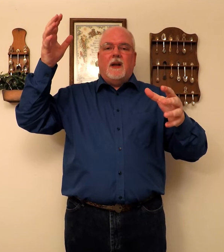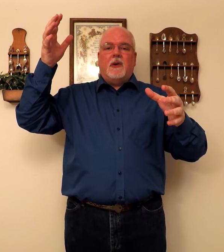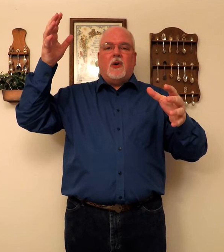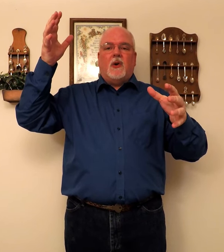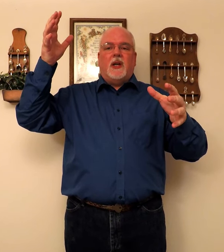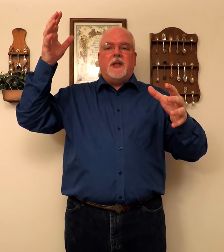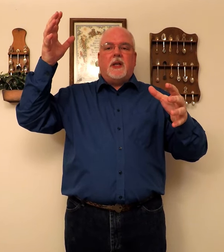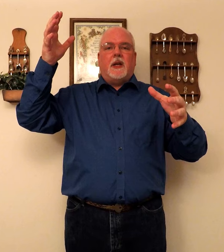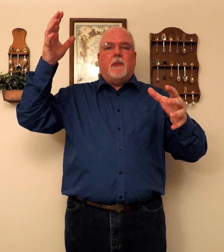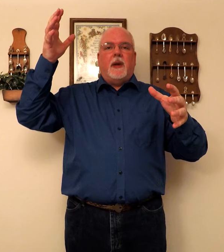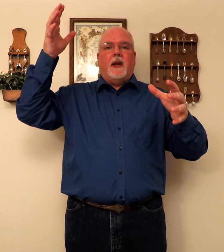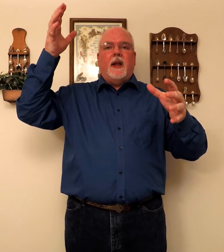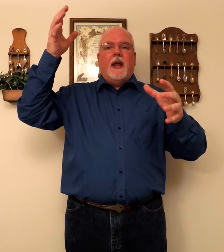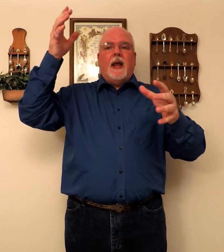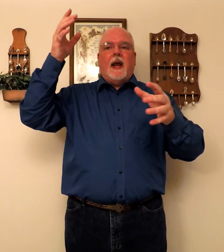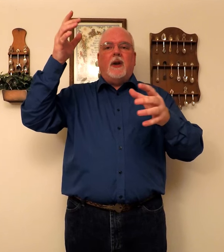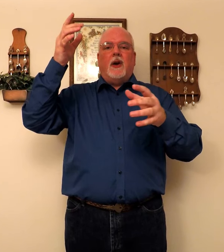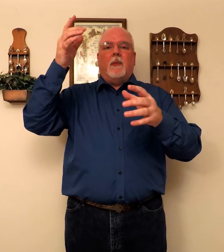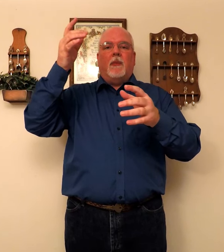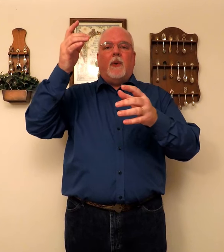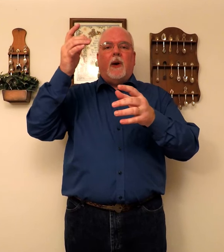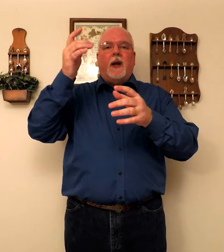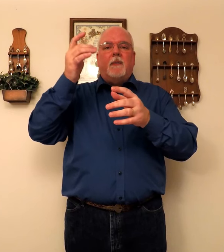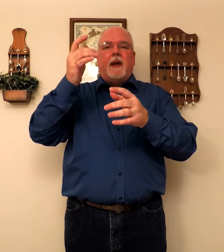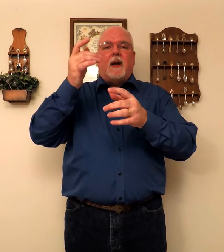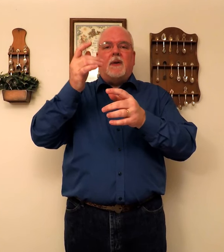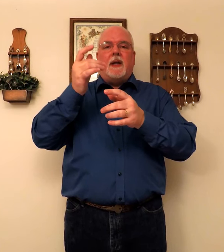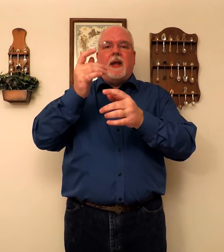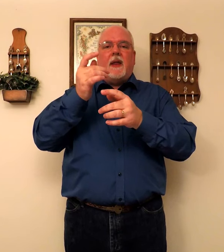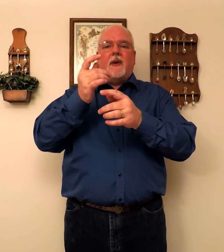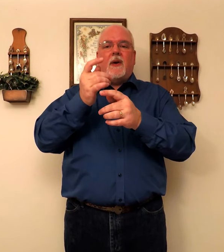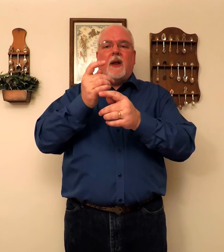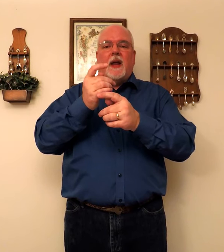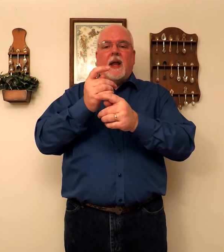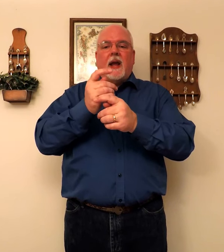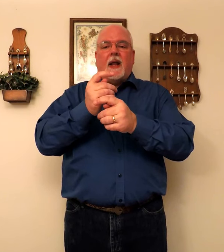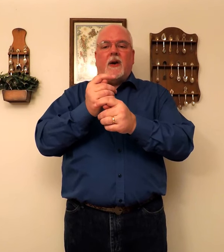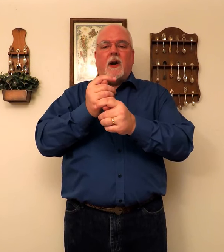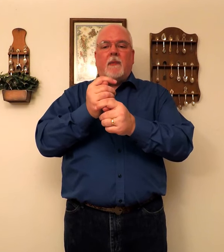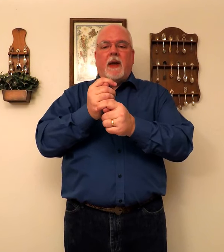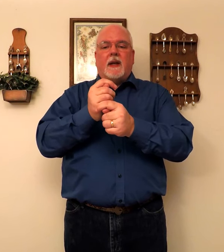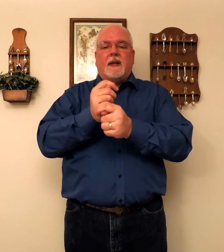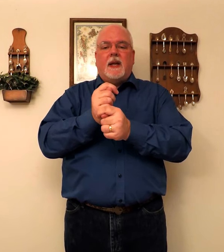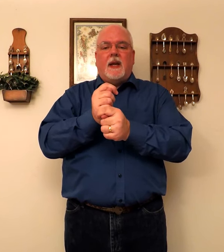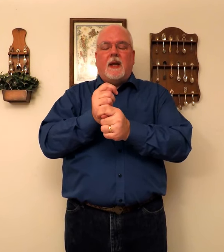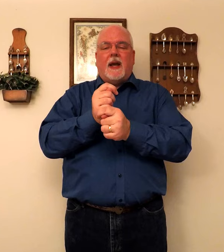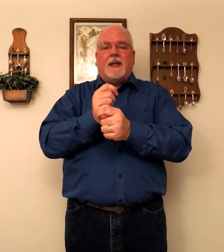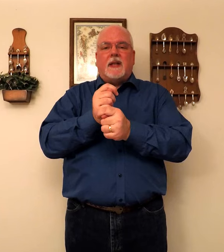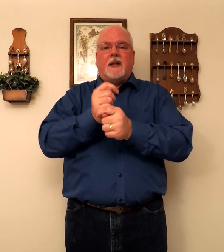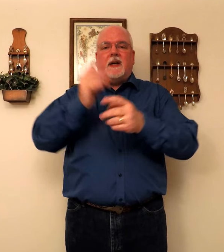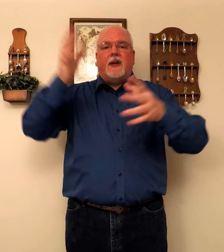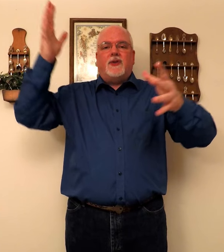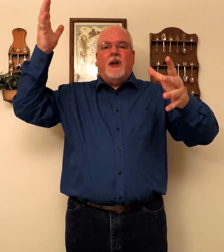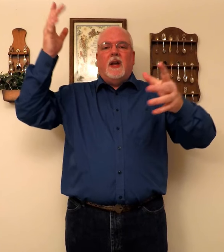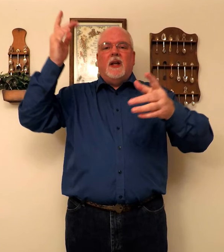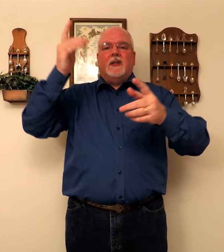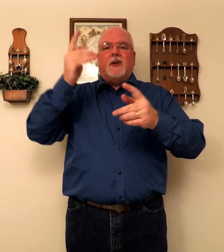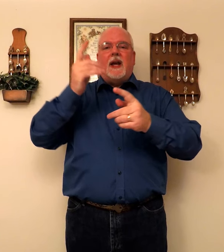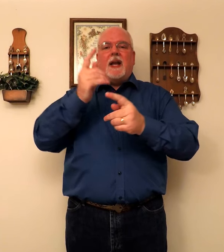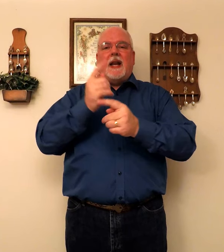And curl it just a little bit. And you got to bring them down together. And they're going to make a T as they touch. So you got to